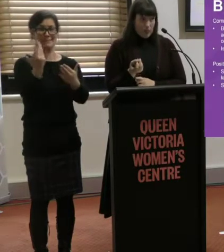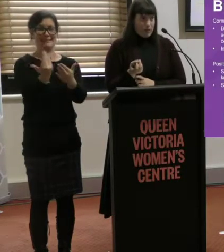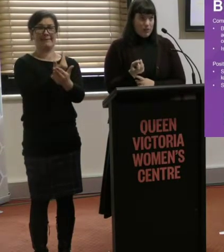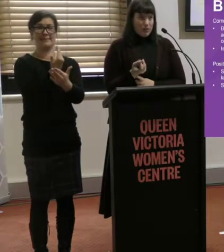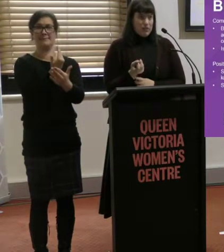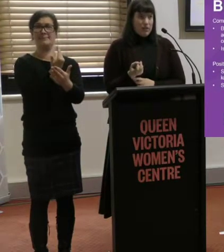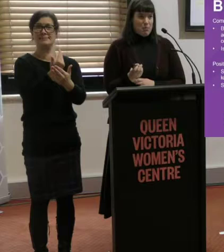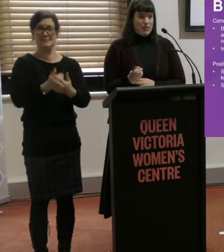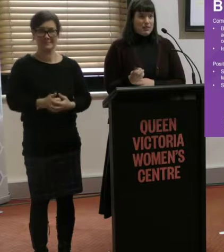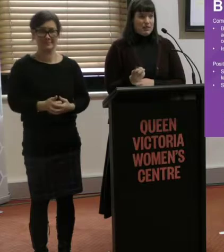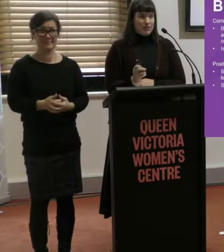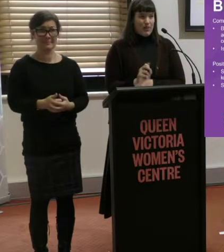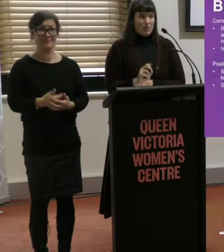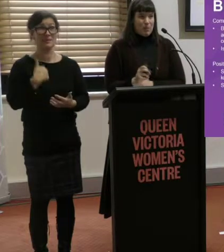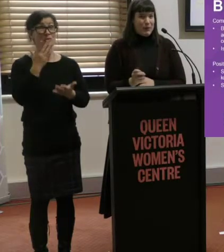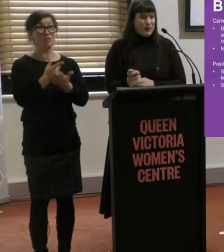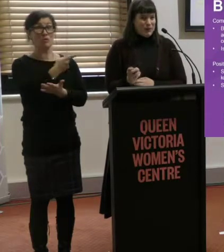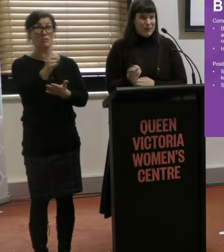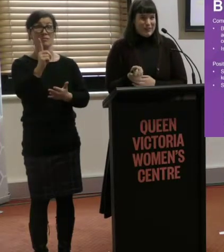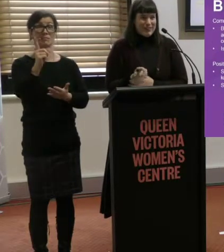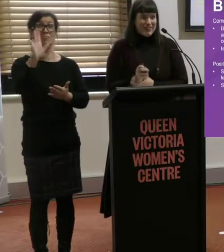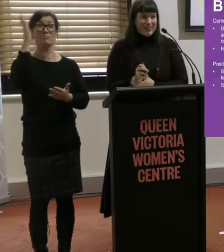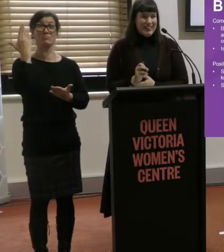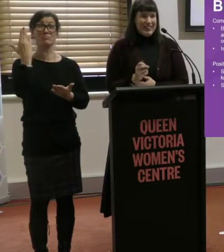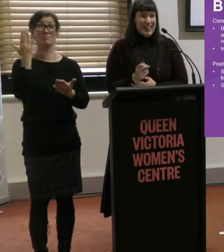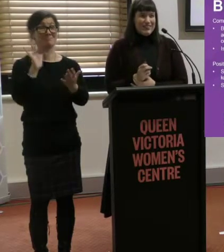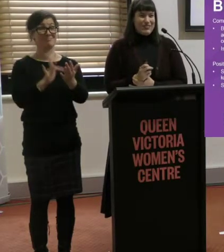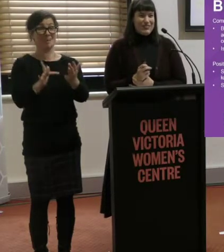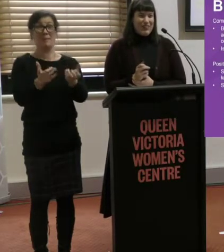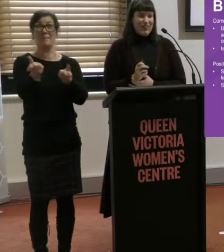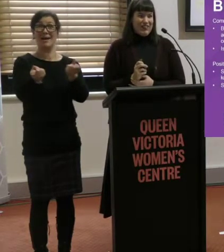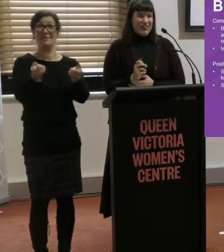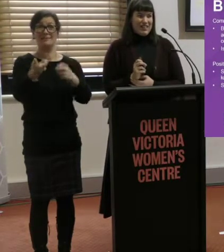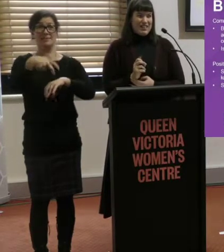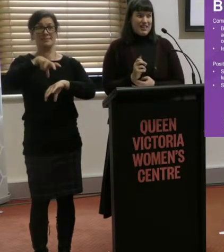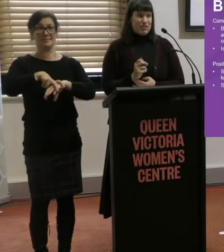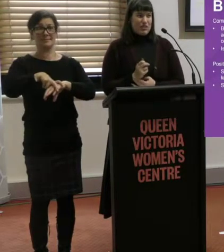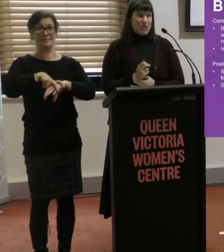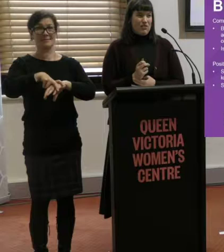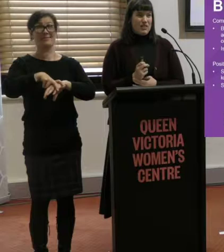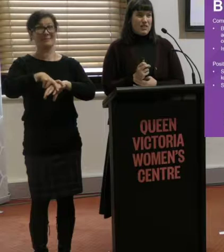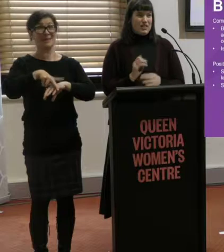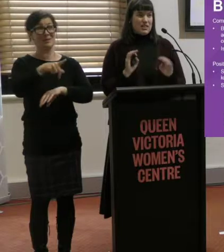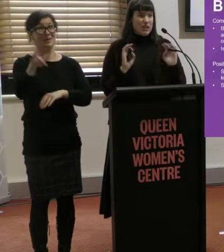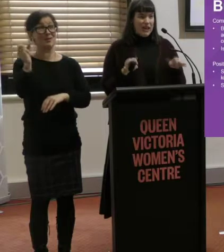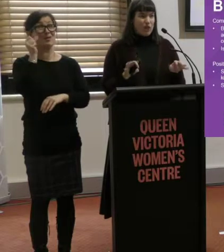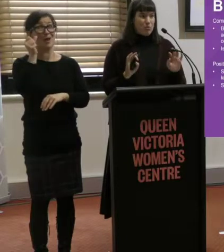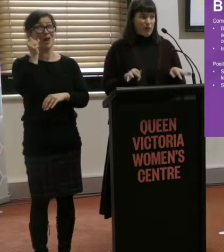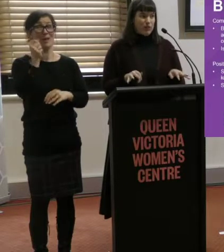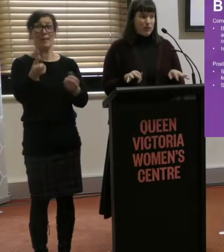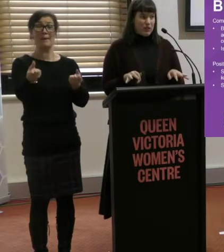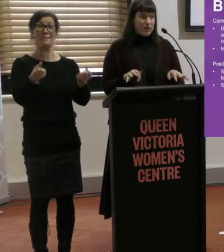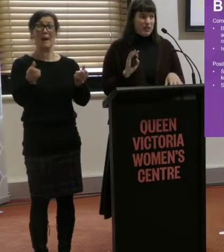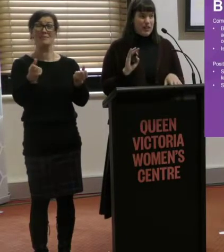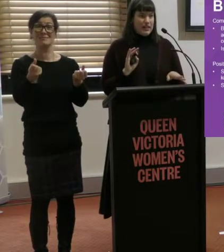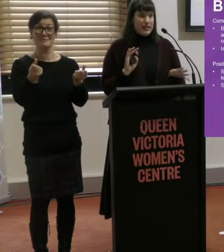I'm sure anyone who's been on a bus, probably all of you, hopefully all of you, would know that bus drivers tend to take off and